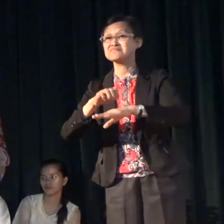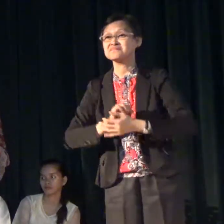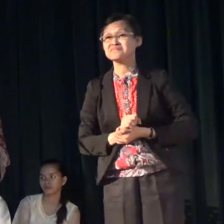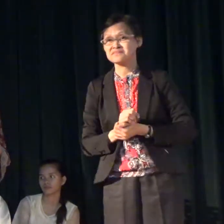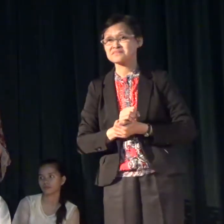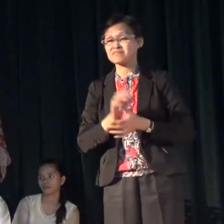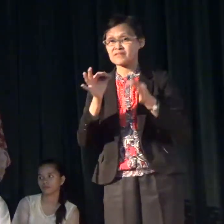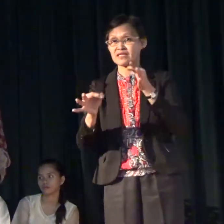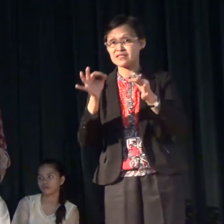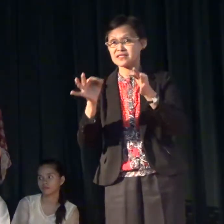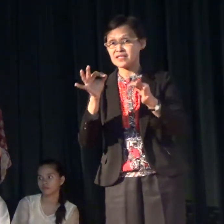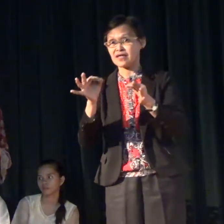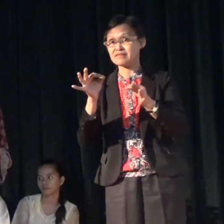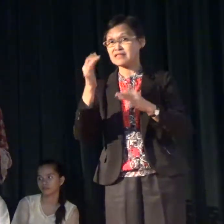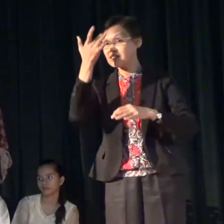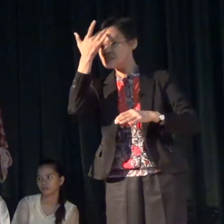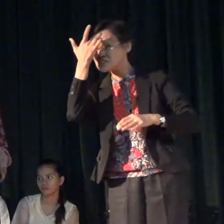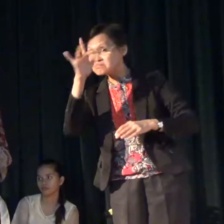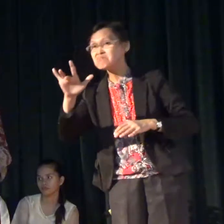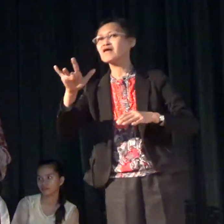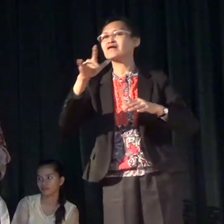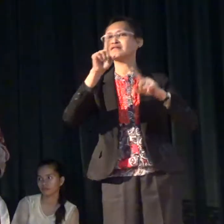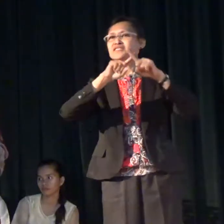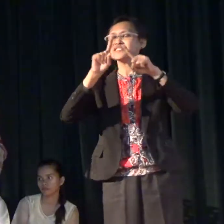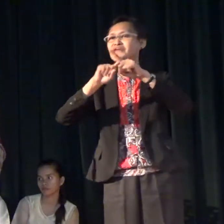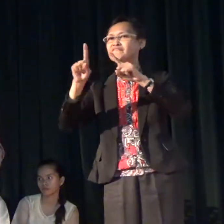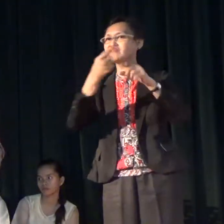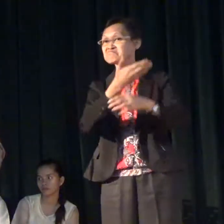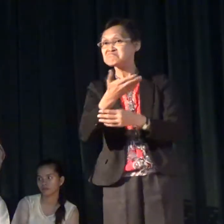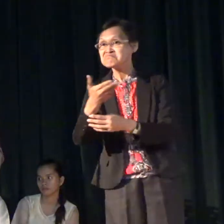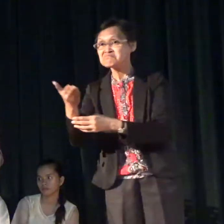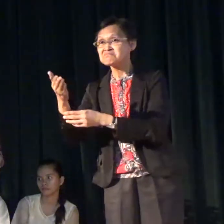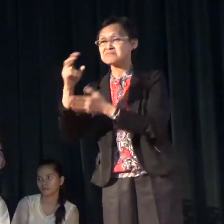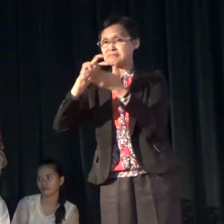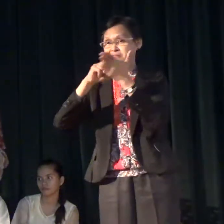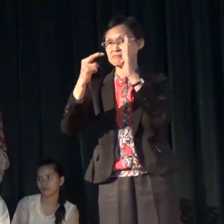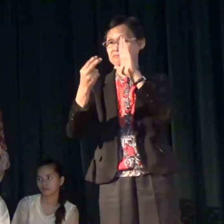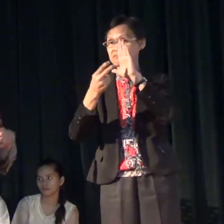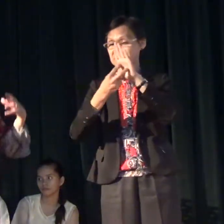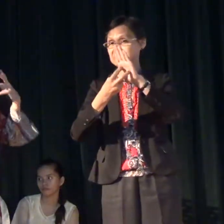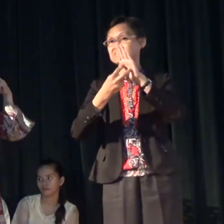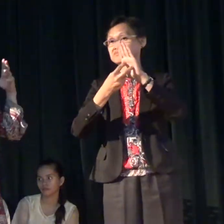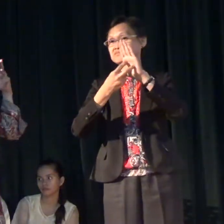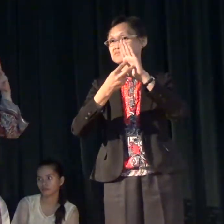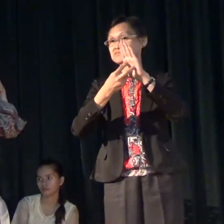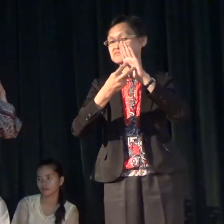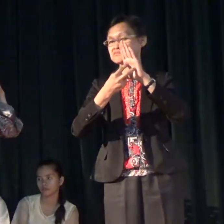kapag bang magaling ka sa mga bagay bagay yun ang ibig sa bin na maging